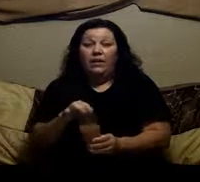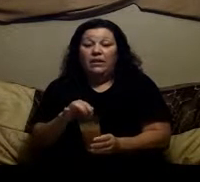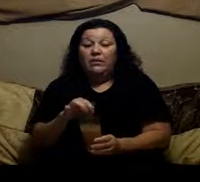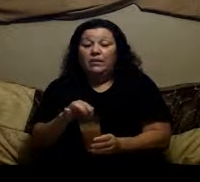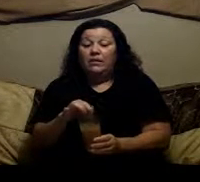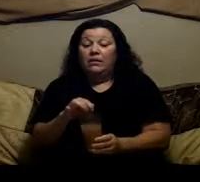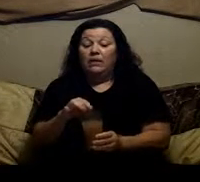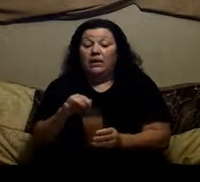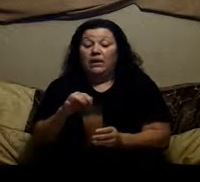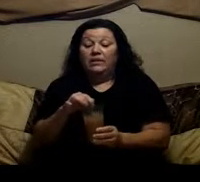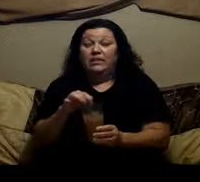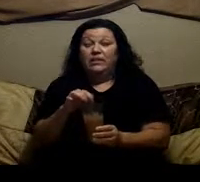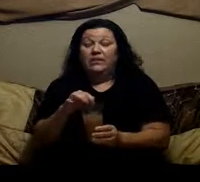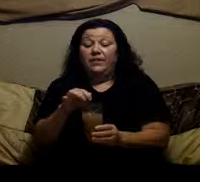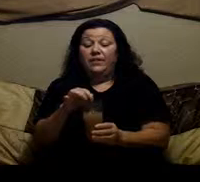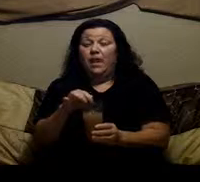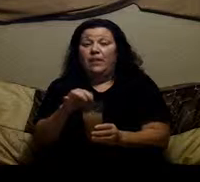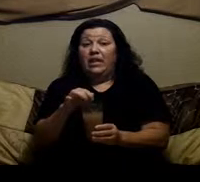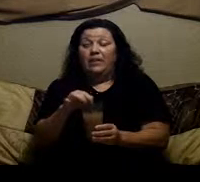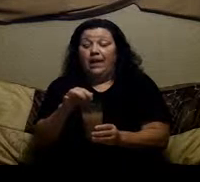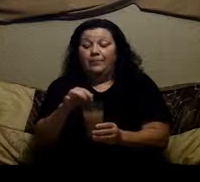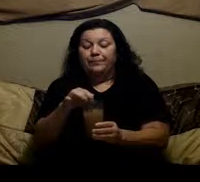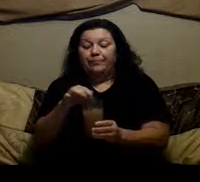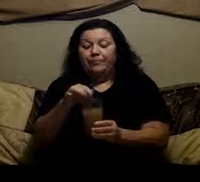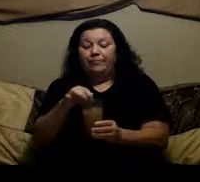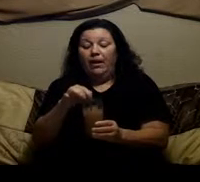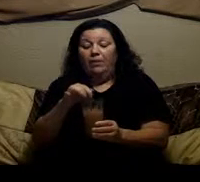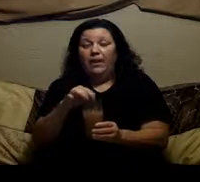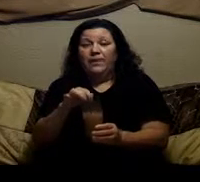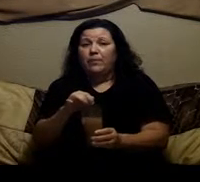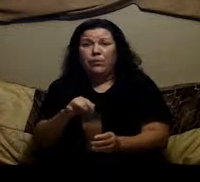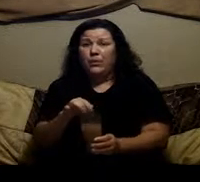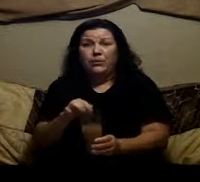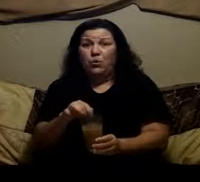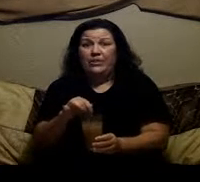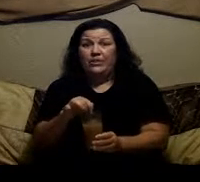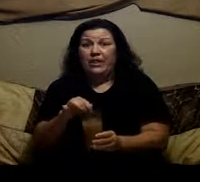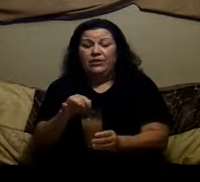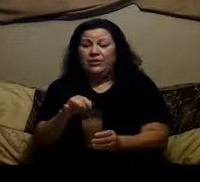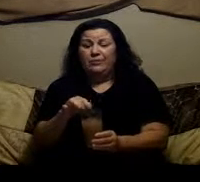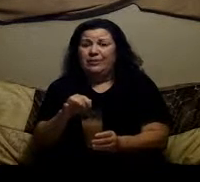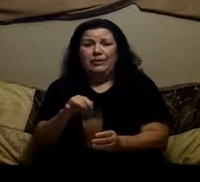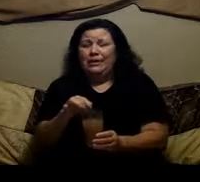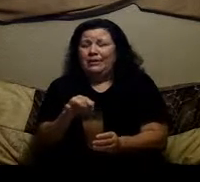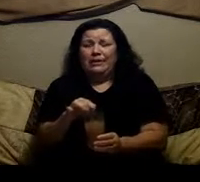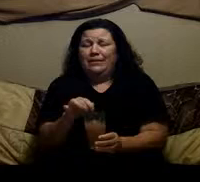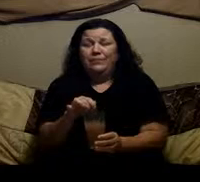about you, but I can't deal with stuff It's slimy like that I've never been one of those oyster eaters or muscle eaters. just